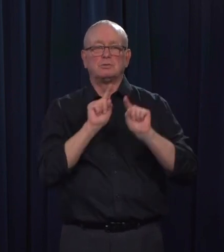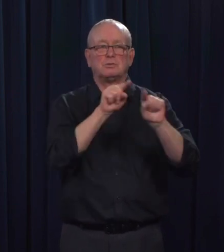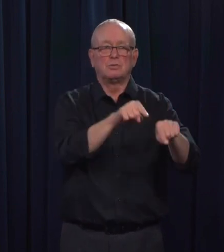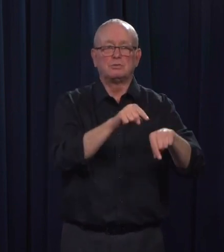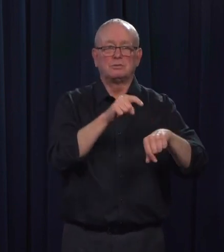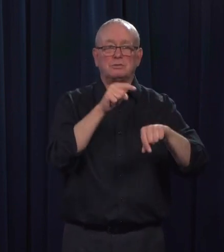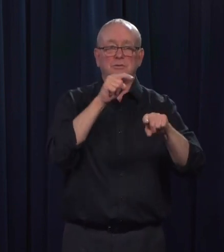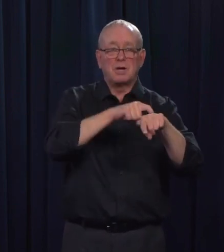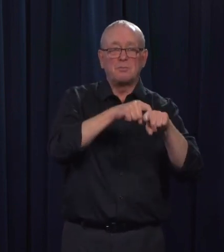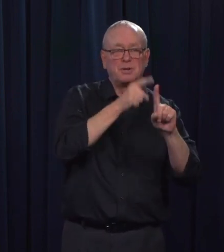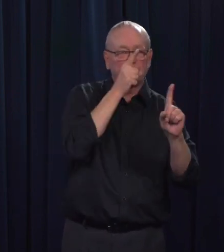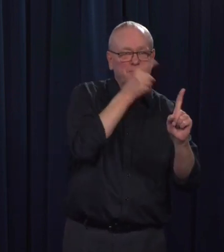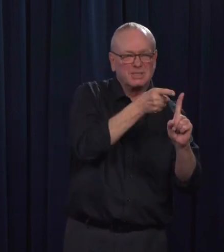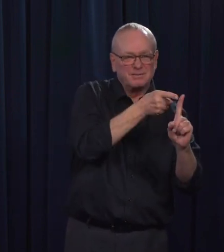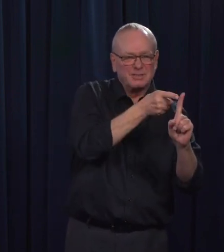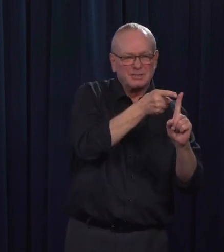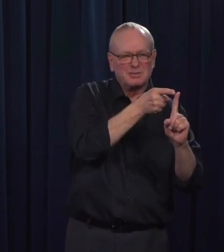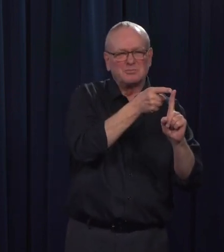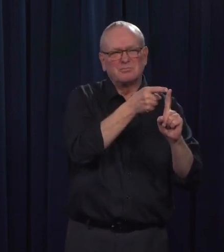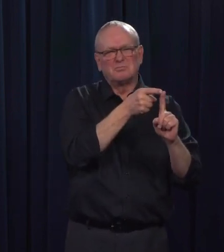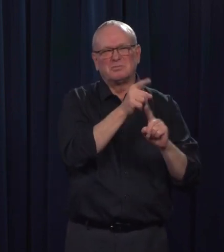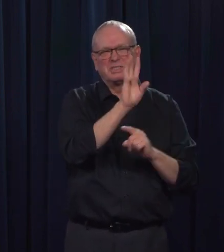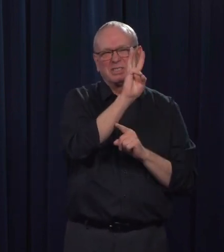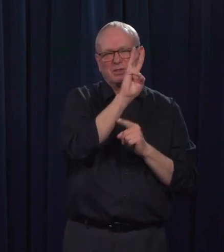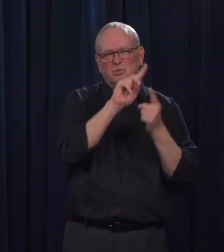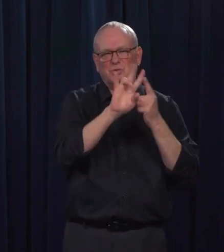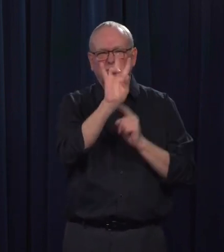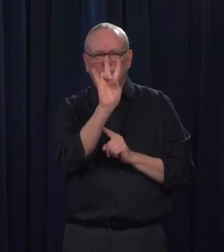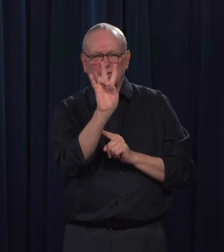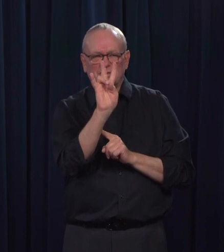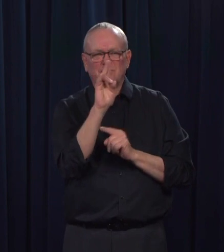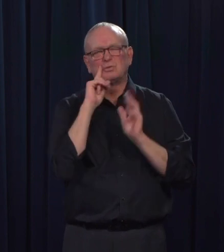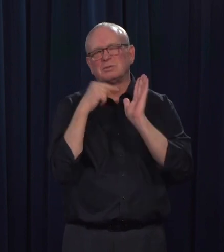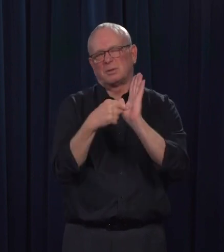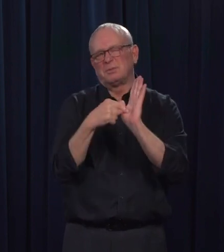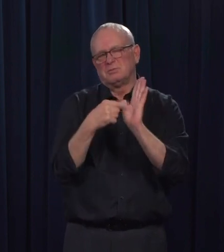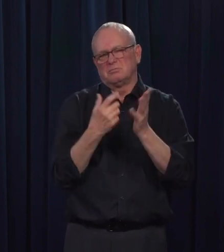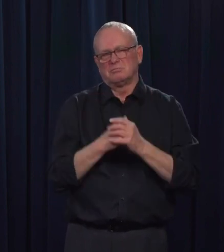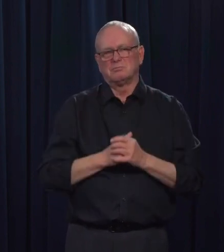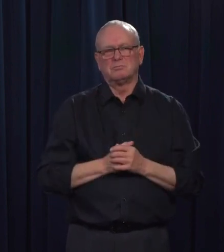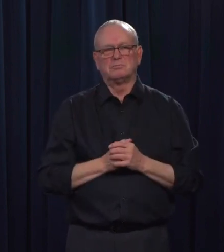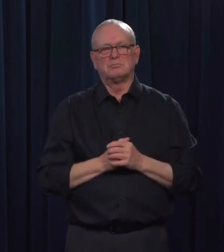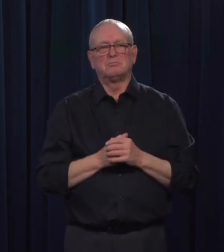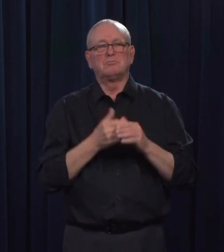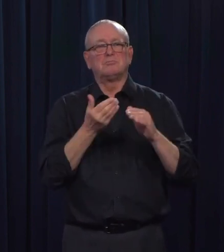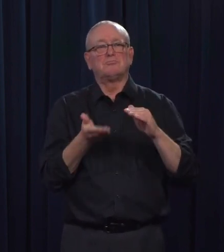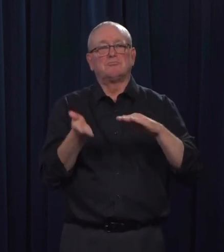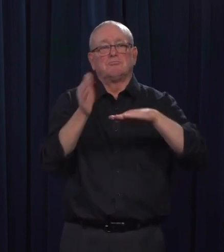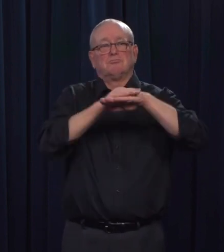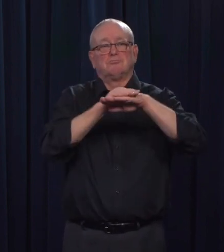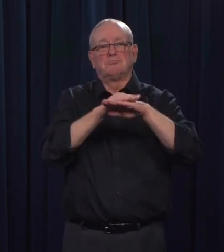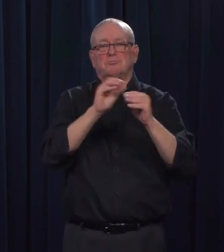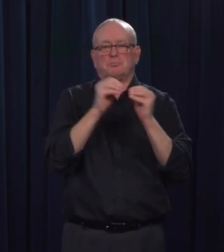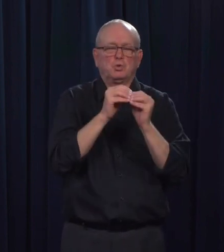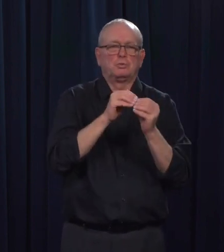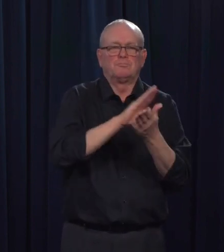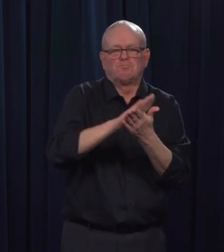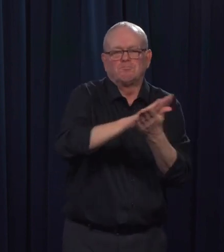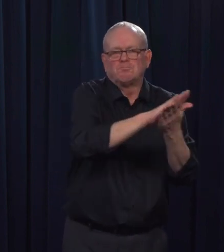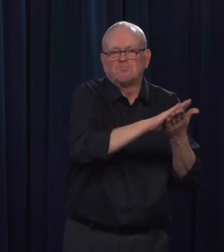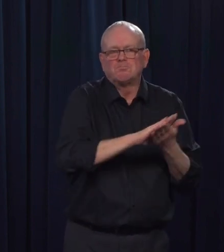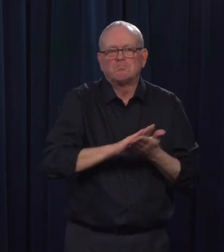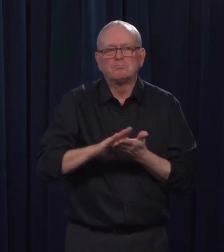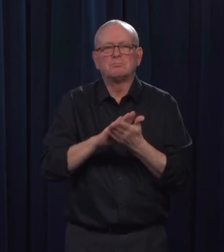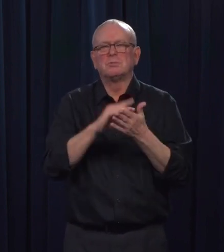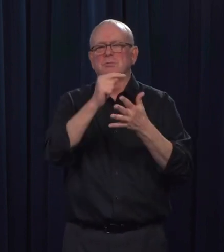have also seen a huge rise in requests for support. And they will expect this trend will continue. These charities